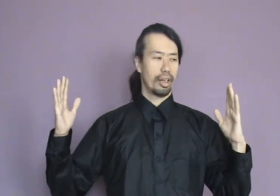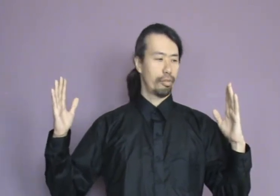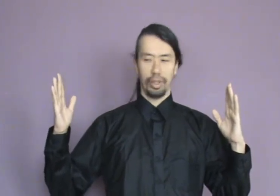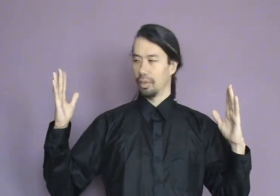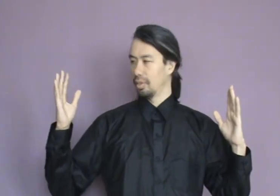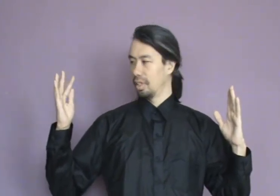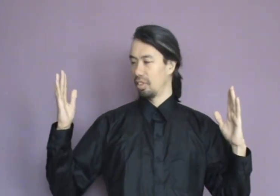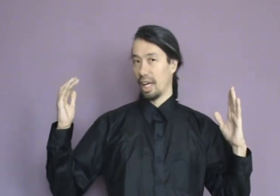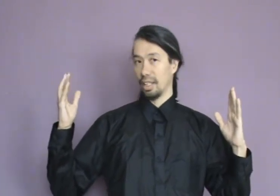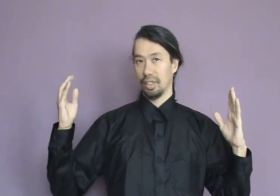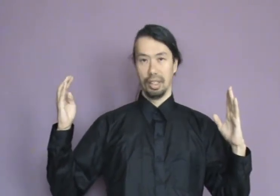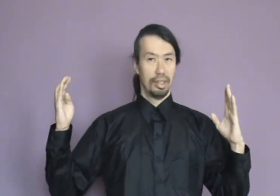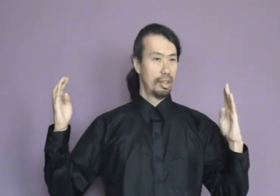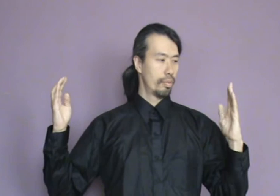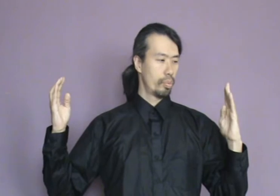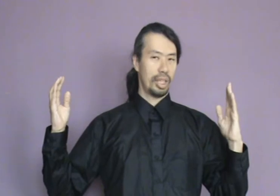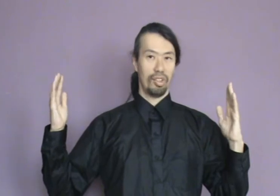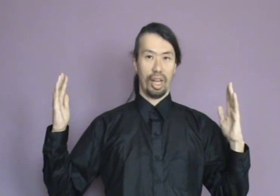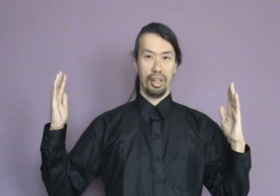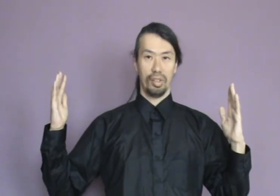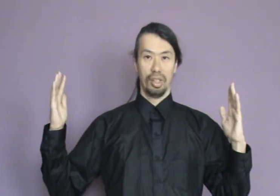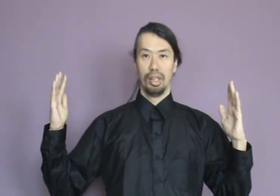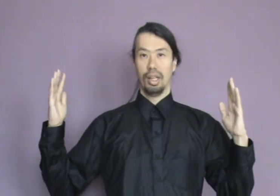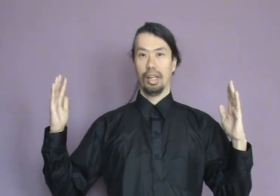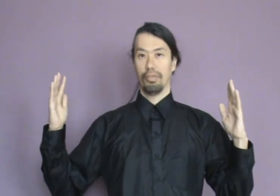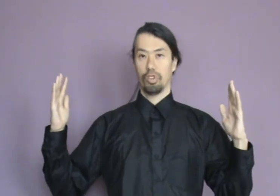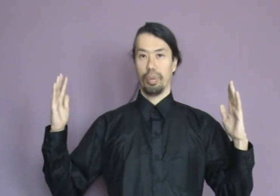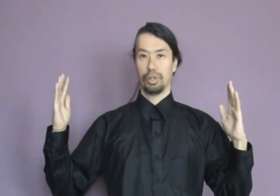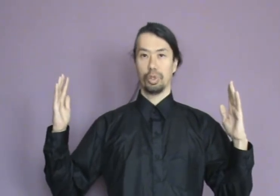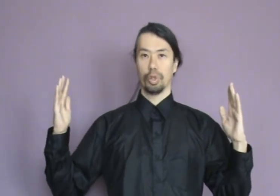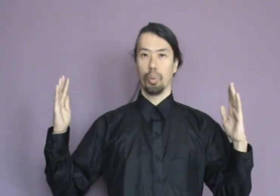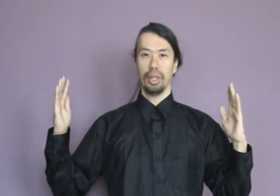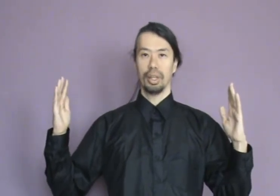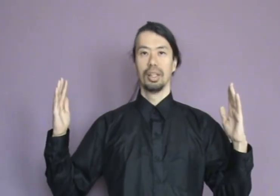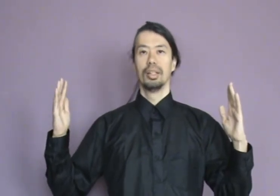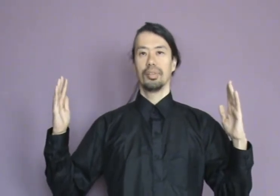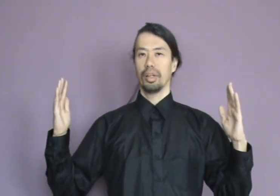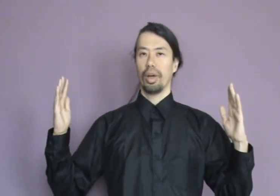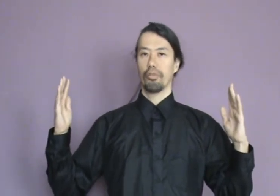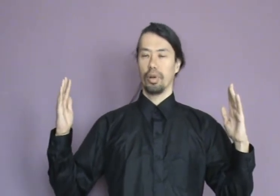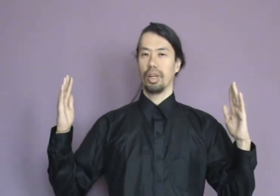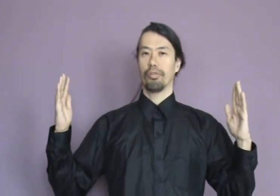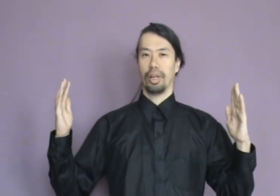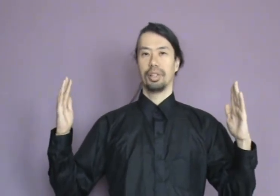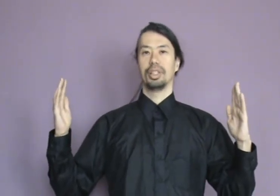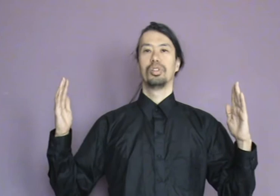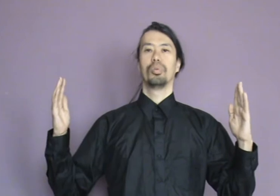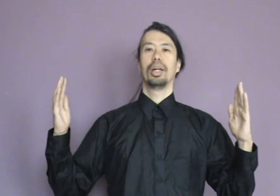can feel this hand with this hand. And if it's about shoulder width, then you have enough energy to really